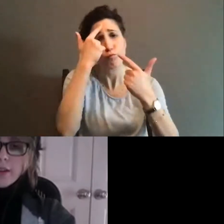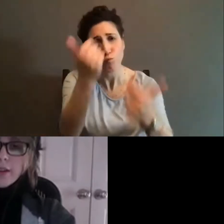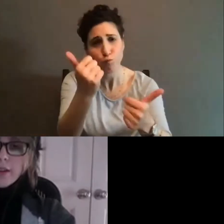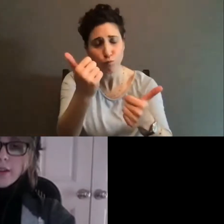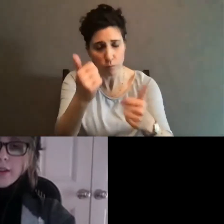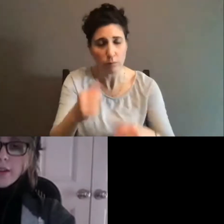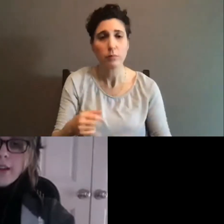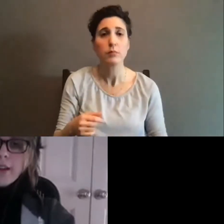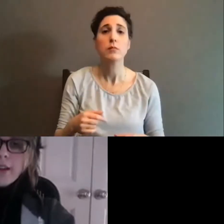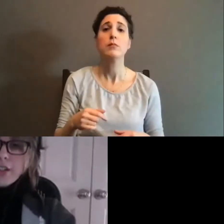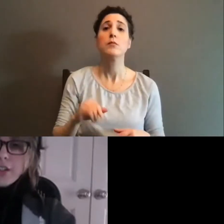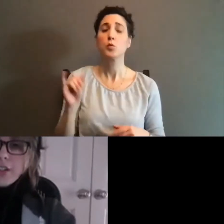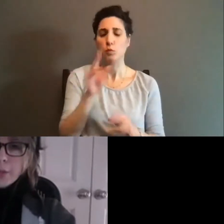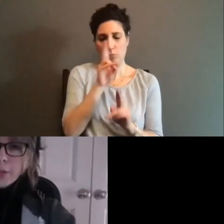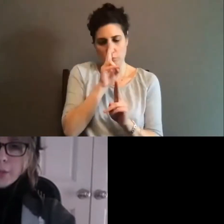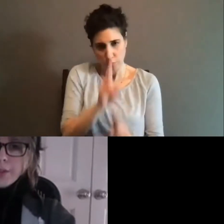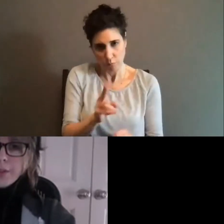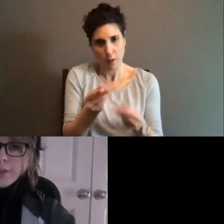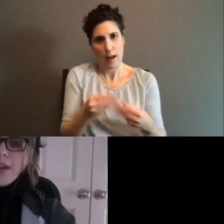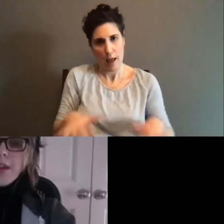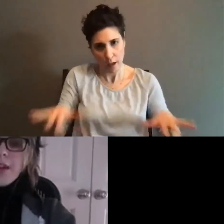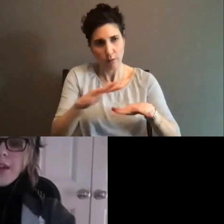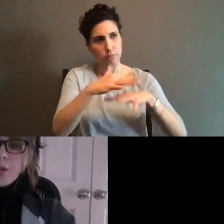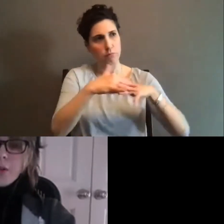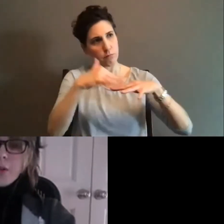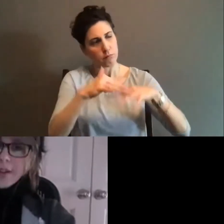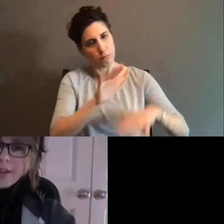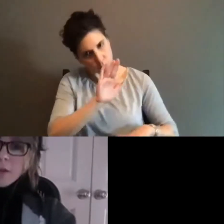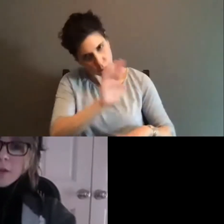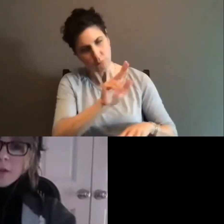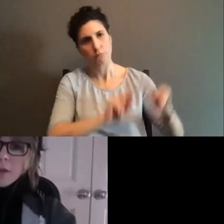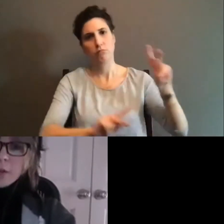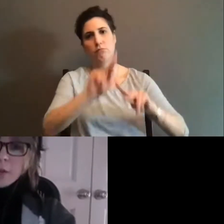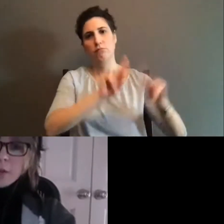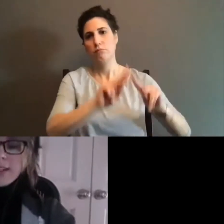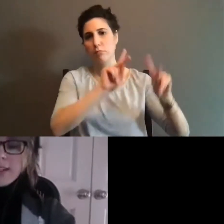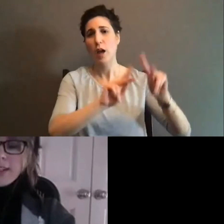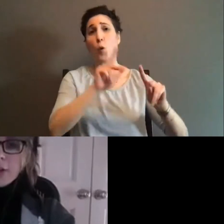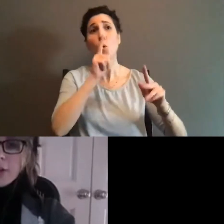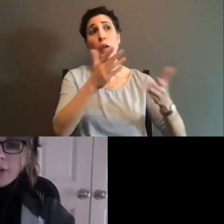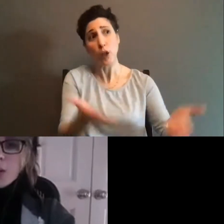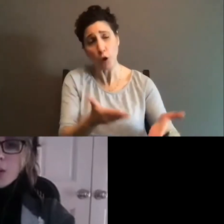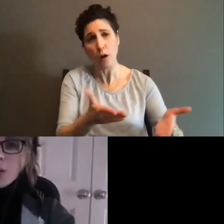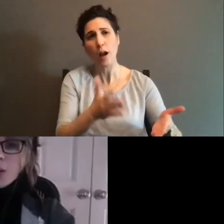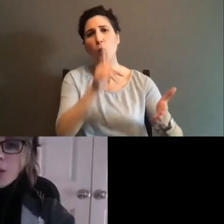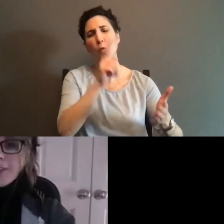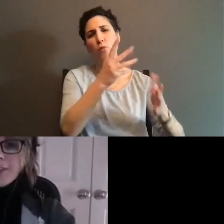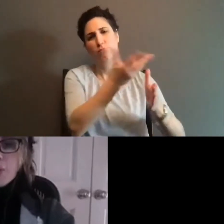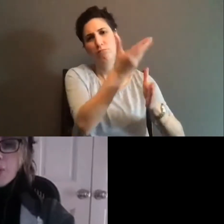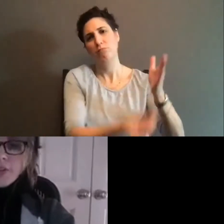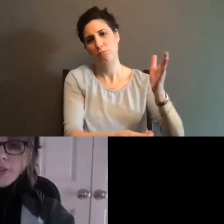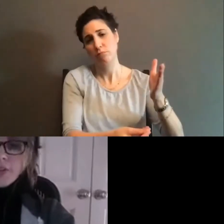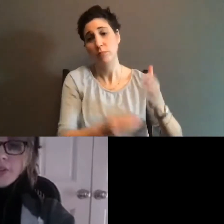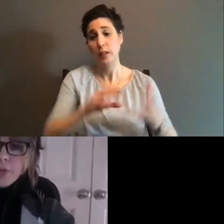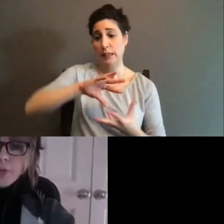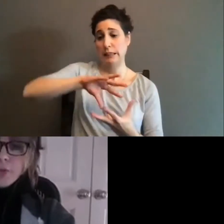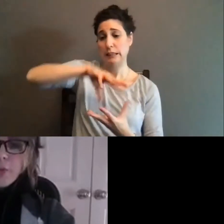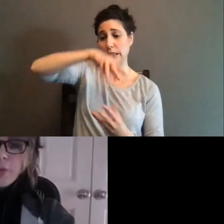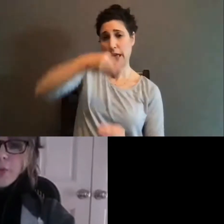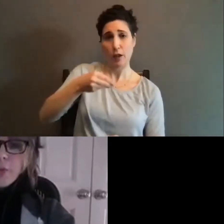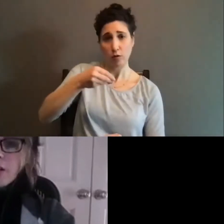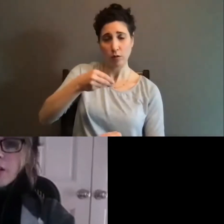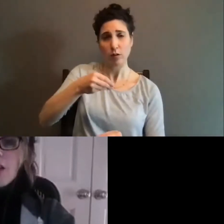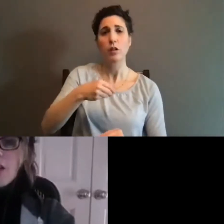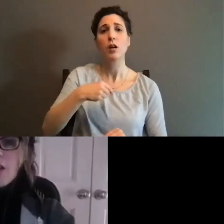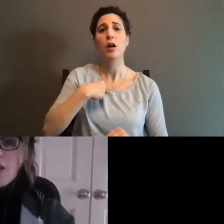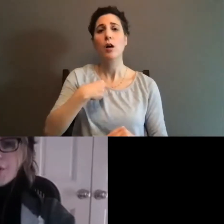And we want to honor this land and the indigenous peoples who are here today and who have passed. We want to recognize that Tangled Arts operates under the dish with one